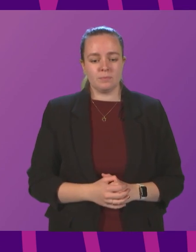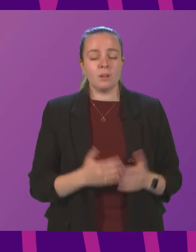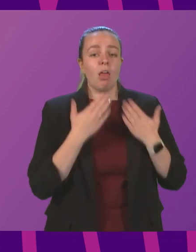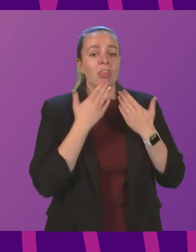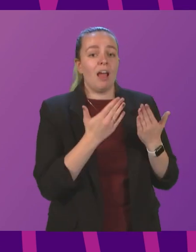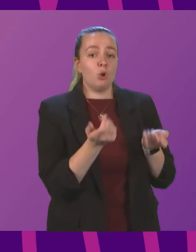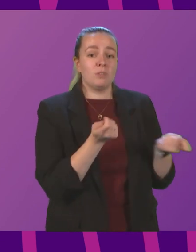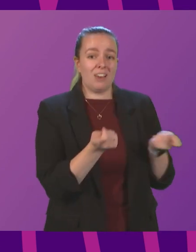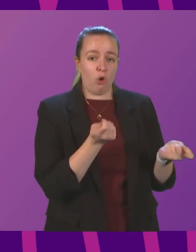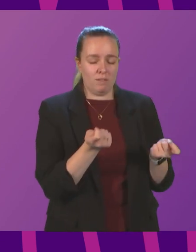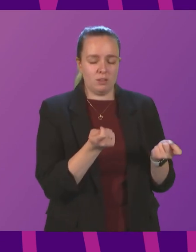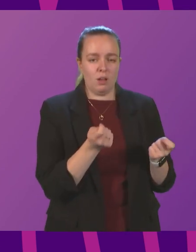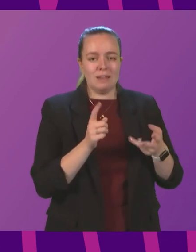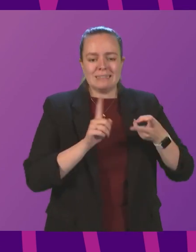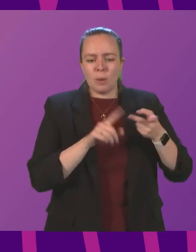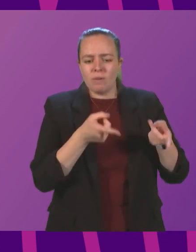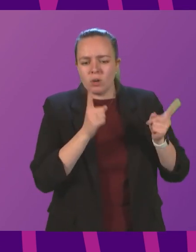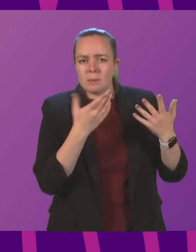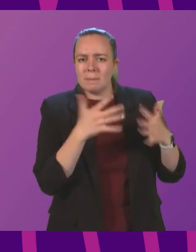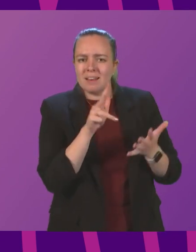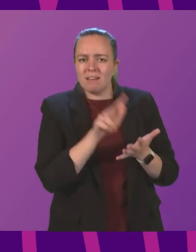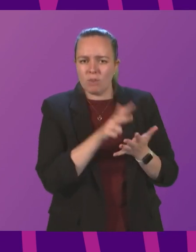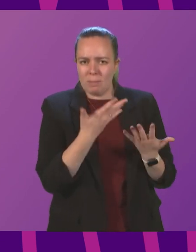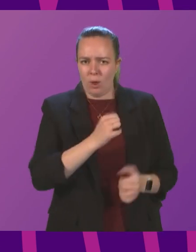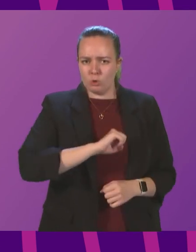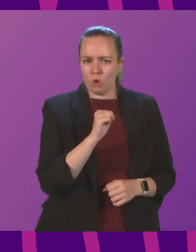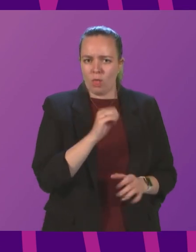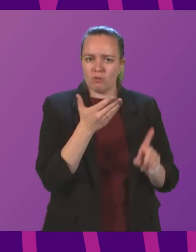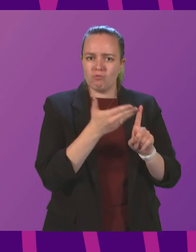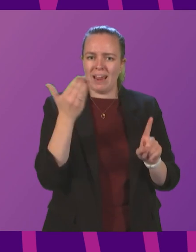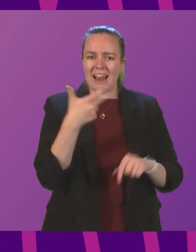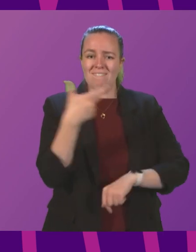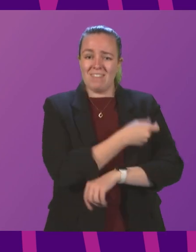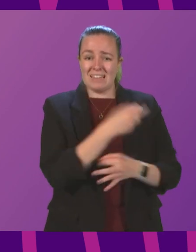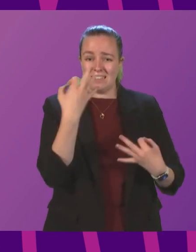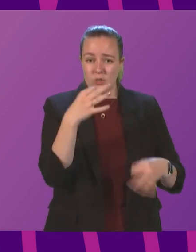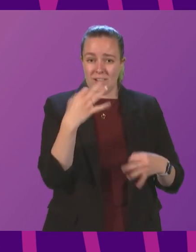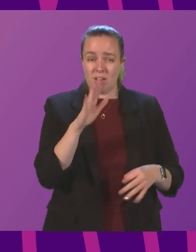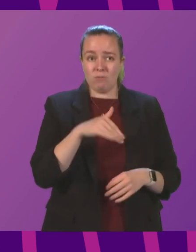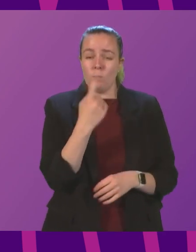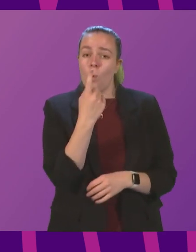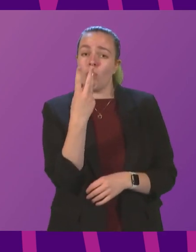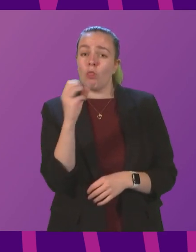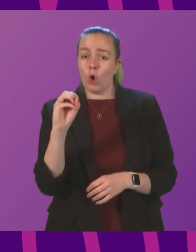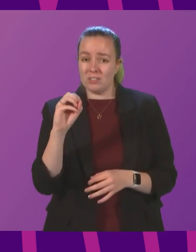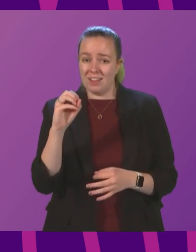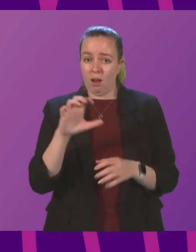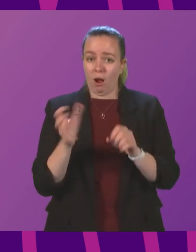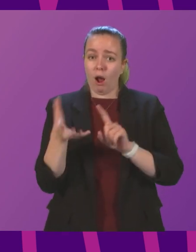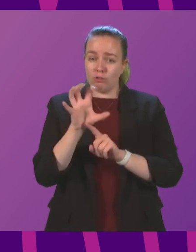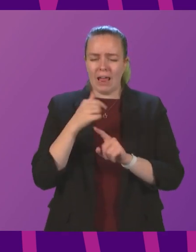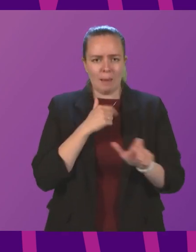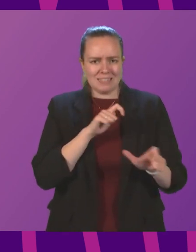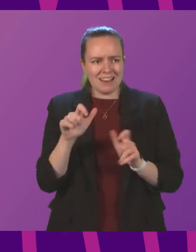Deputy First Minister confirmed that Scotland now recognises vaccine certificates from 130 countries, but I'm still being